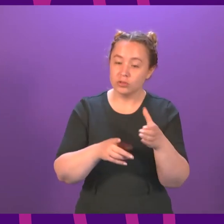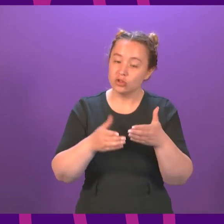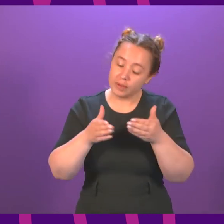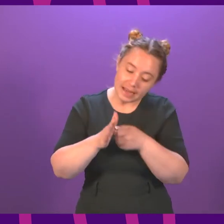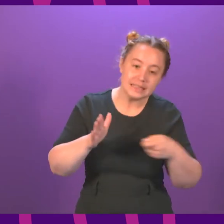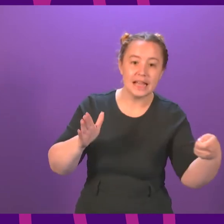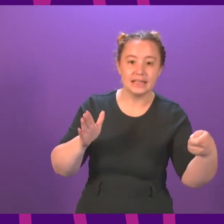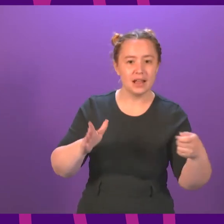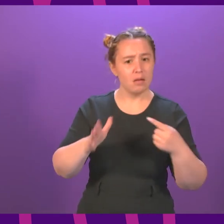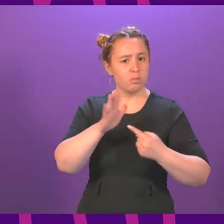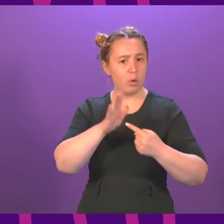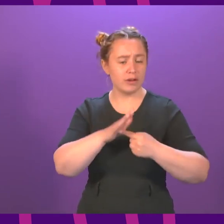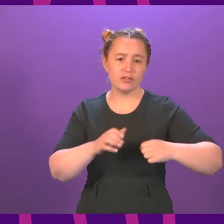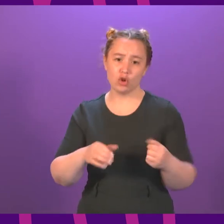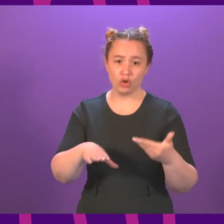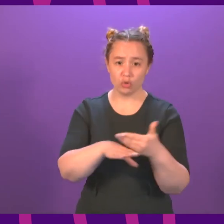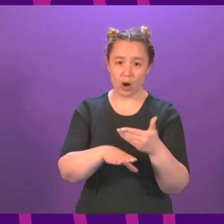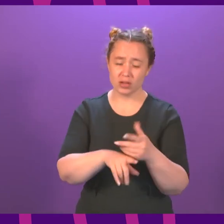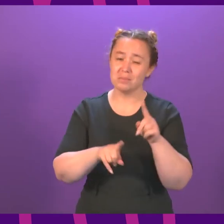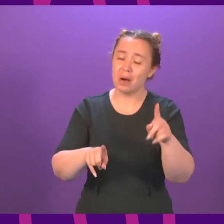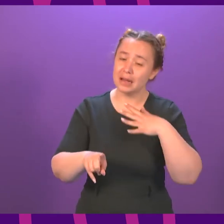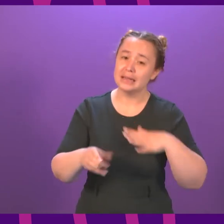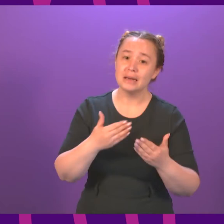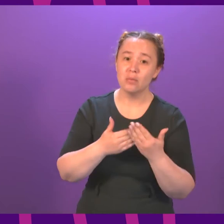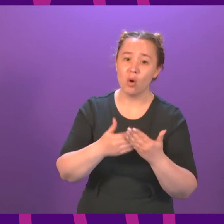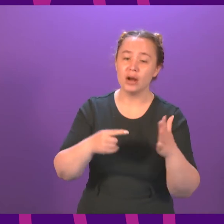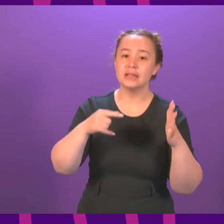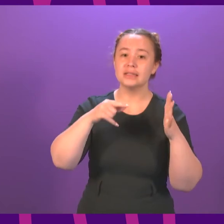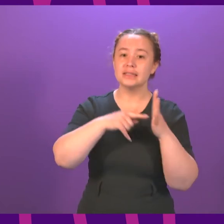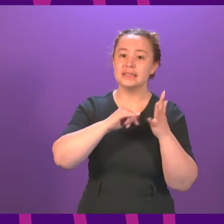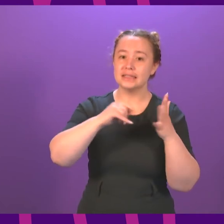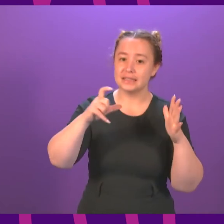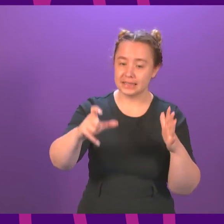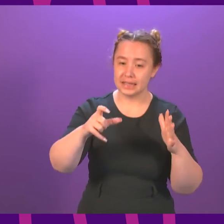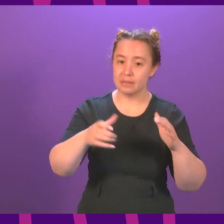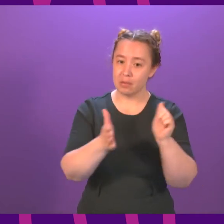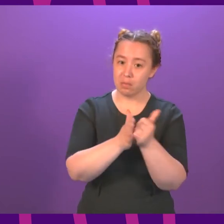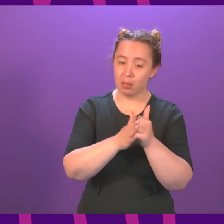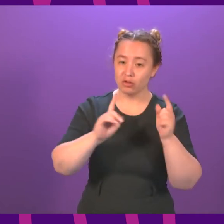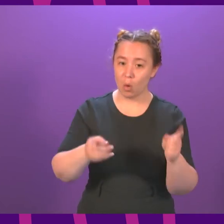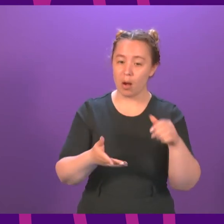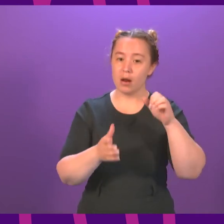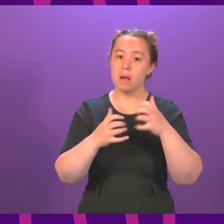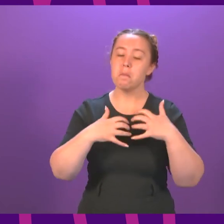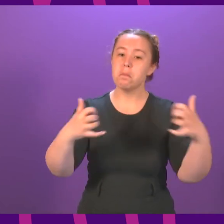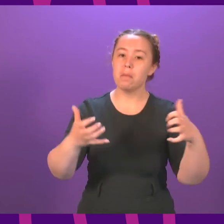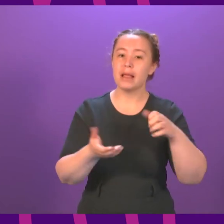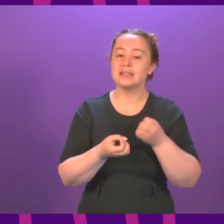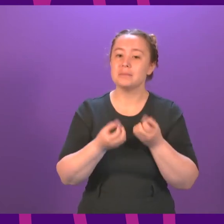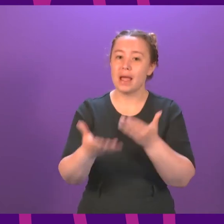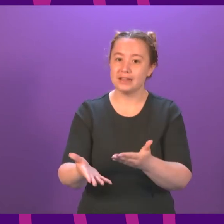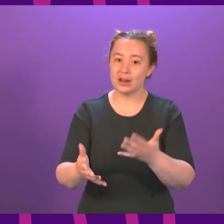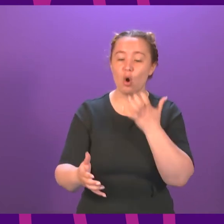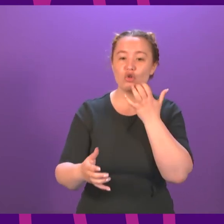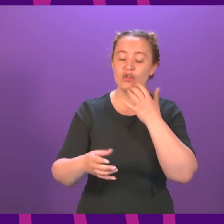Scottish workers, but we need so much more. The TUC published analysis this week of public spending on the green recovery and job